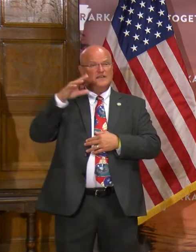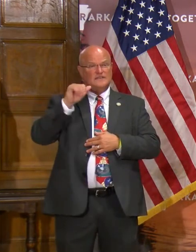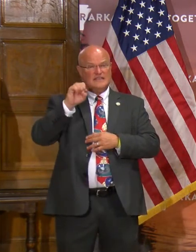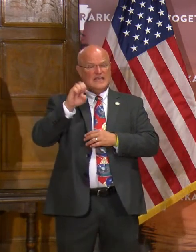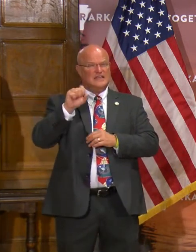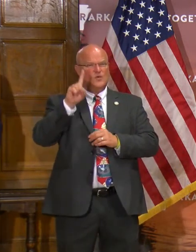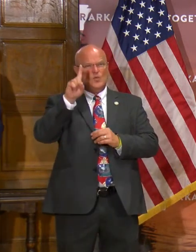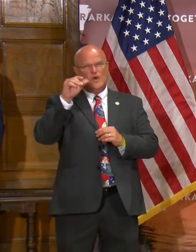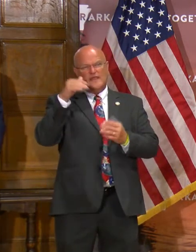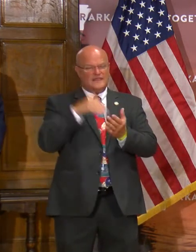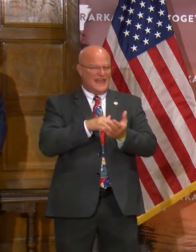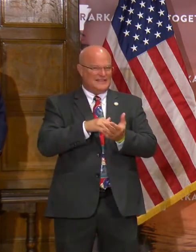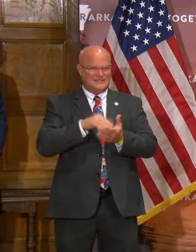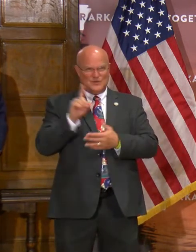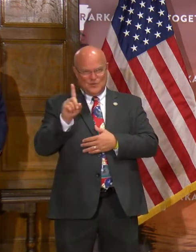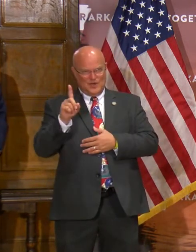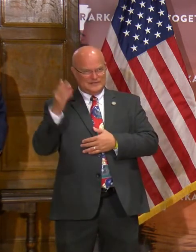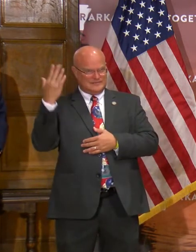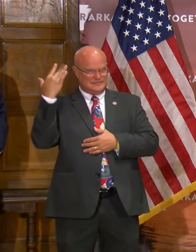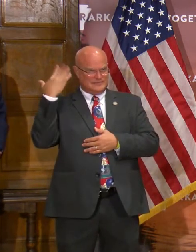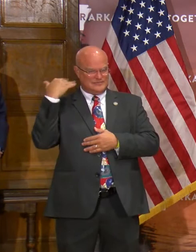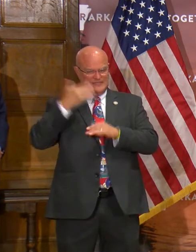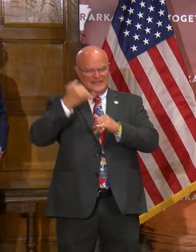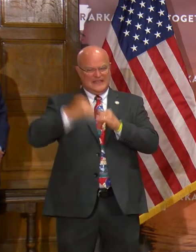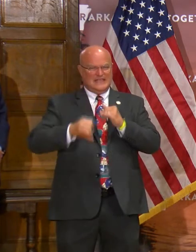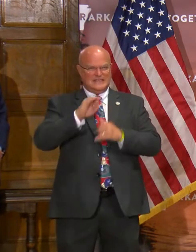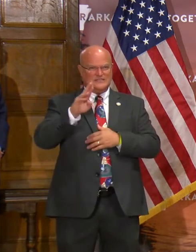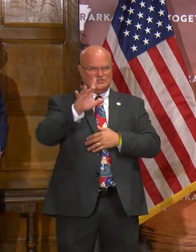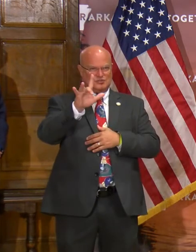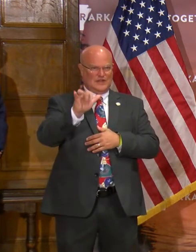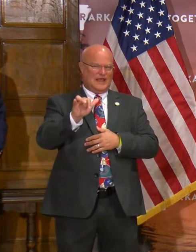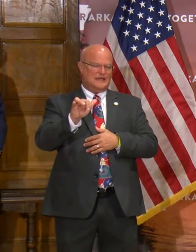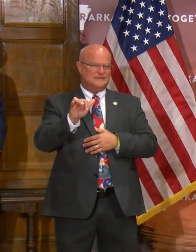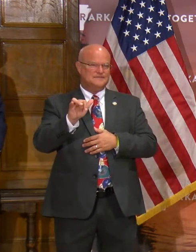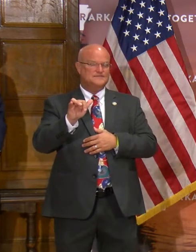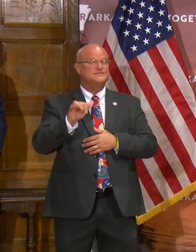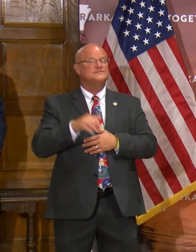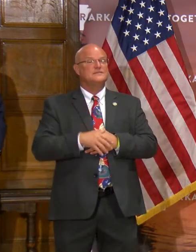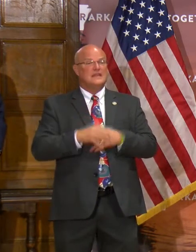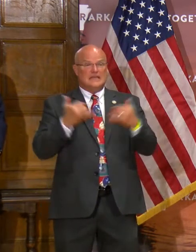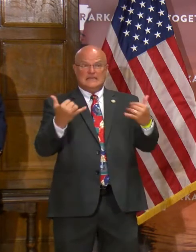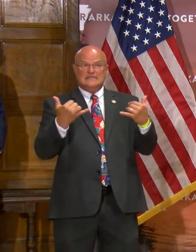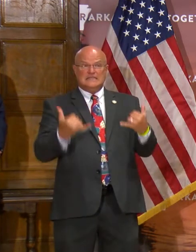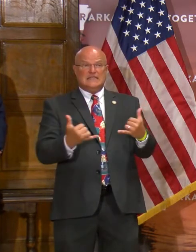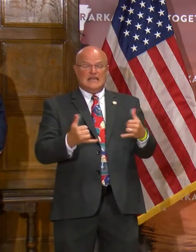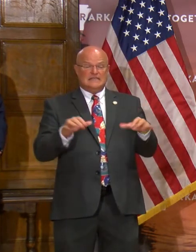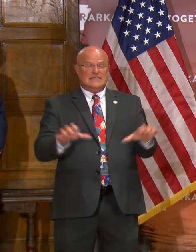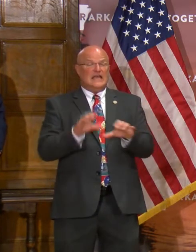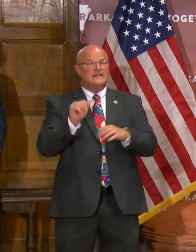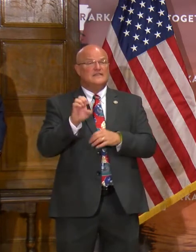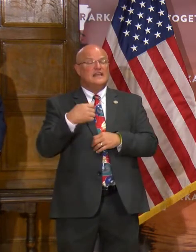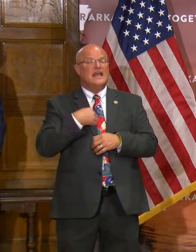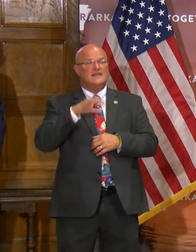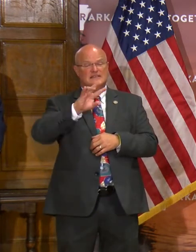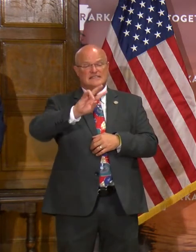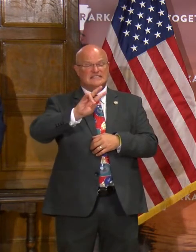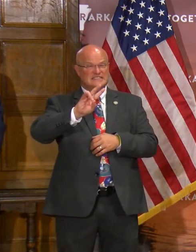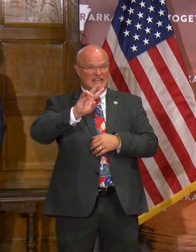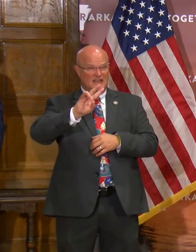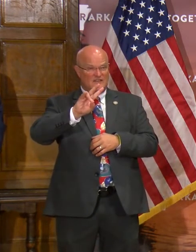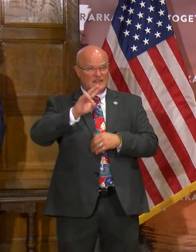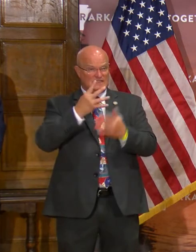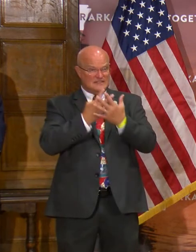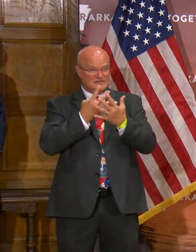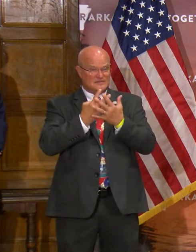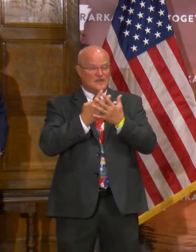counts of 1,001 at the end of July. Of today's active cases, we have seven inmates that